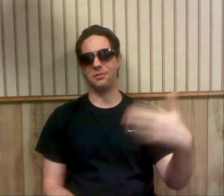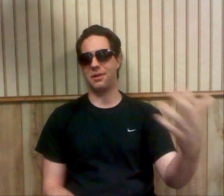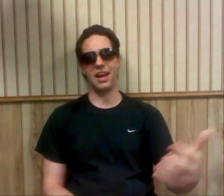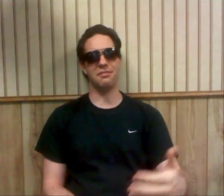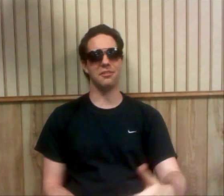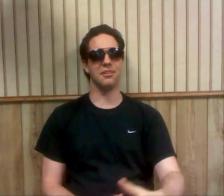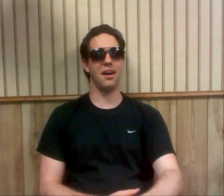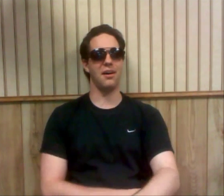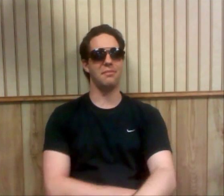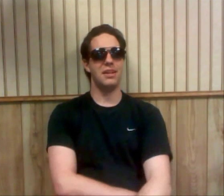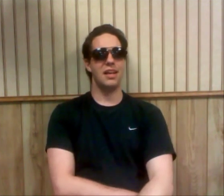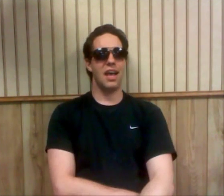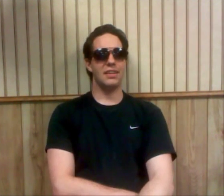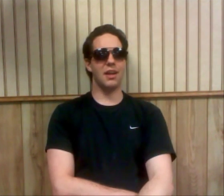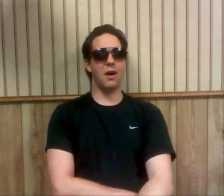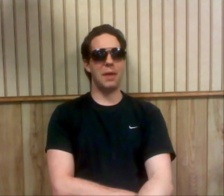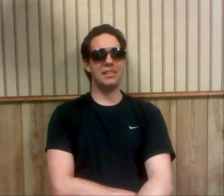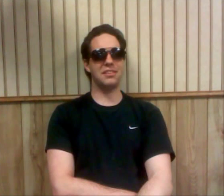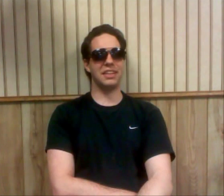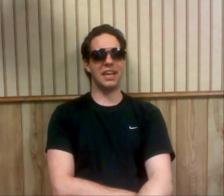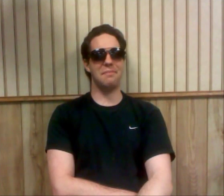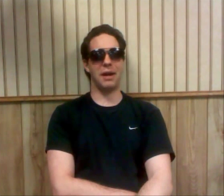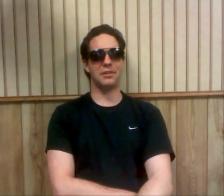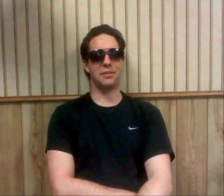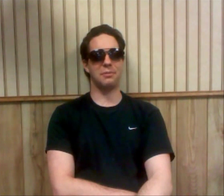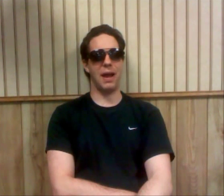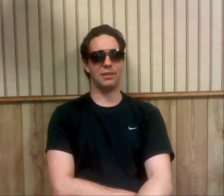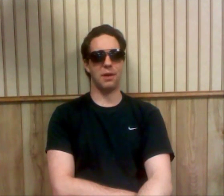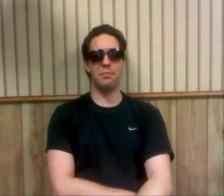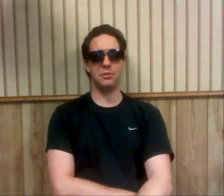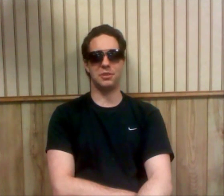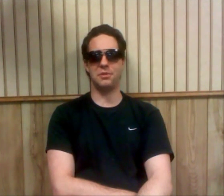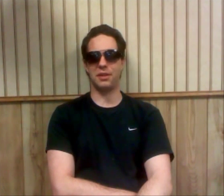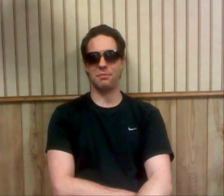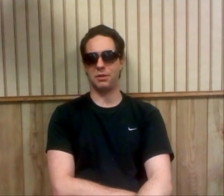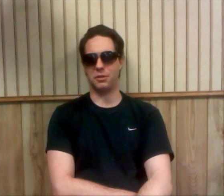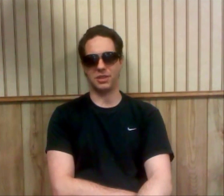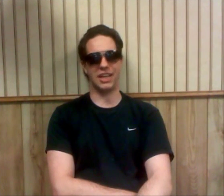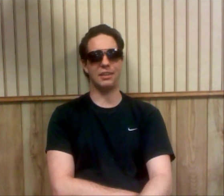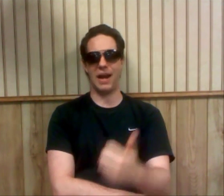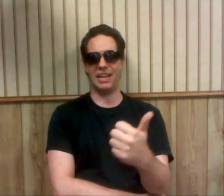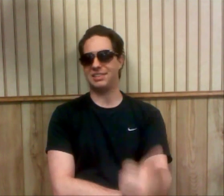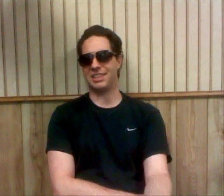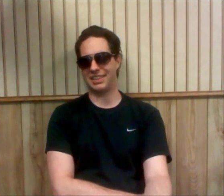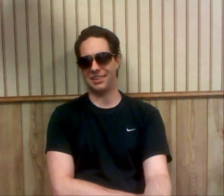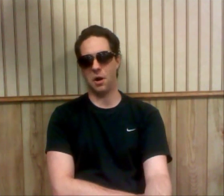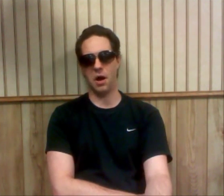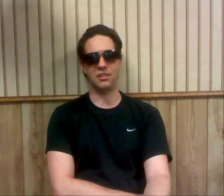whatever. You know, basically the Empire Strikes Back, the Rebels do nothing but lose. They get their asses kicked at Hoth.